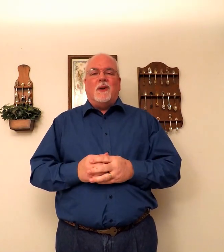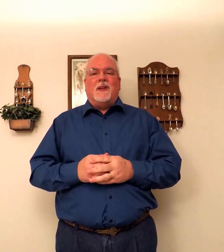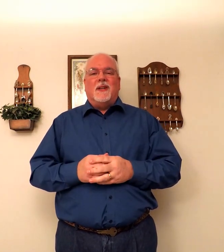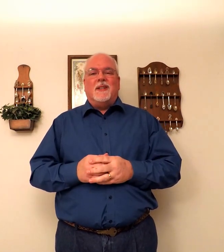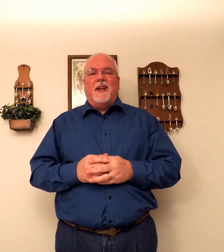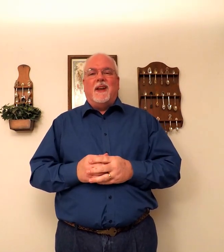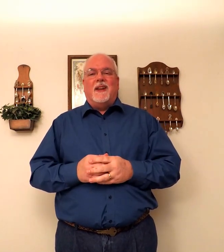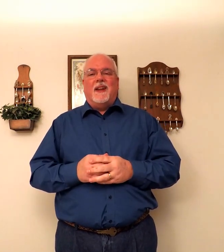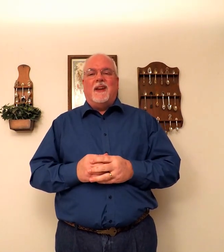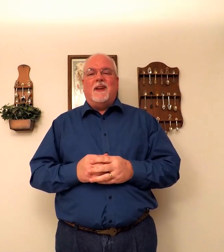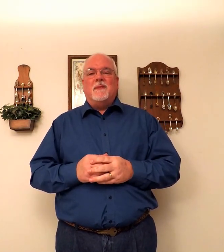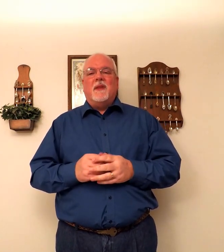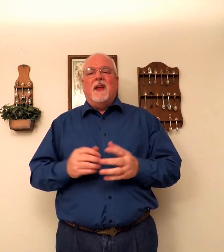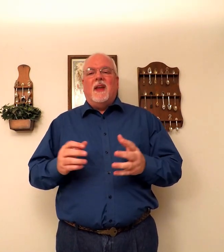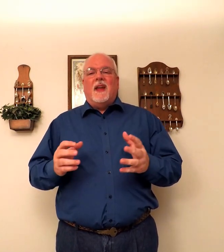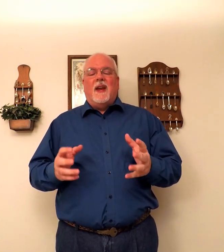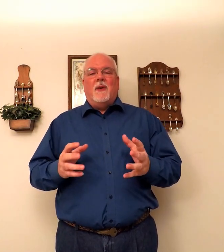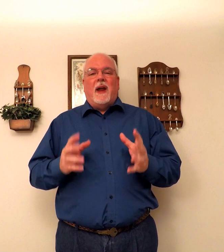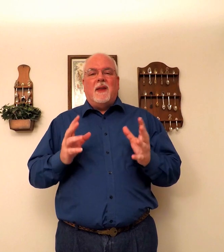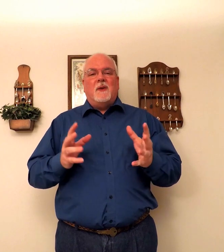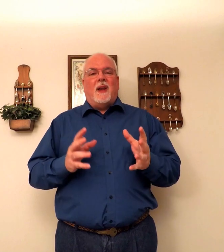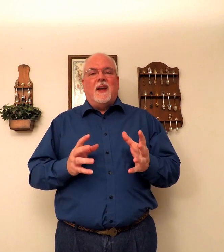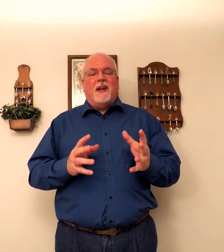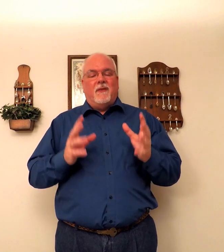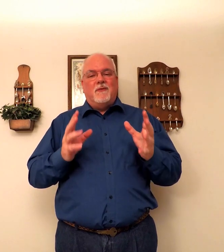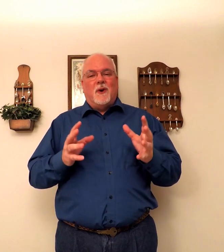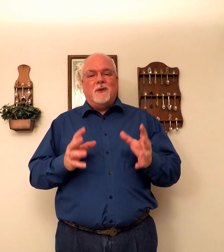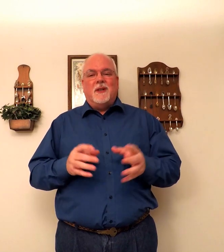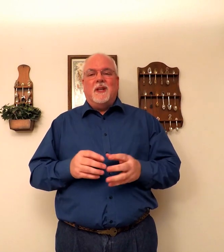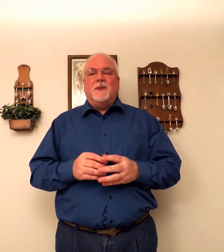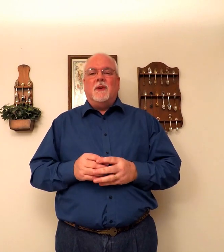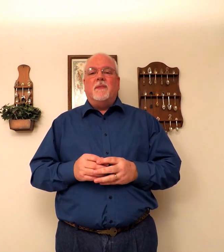to sing. Anyway, I think you'll like it if you've chosen this one.